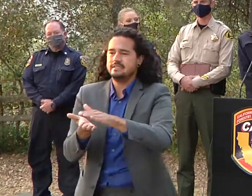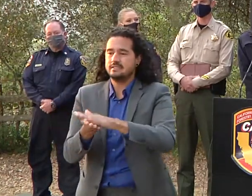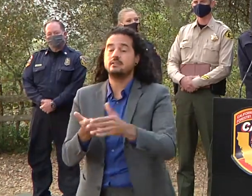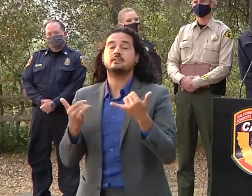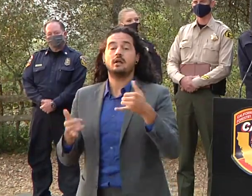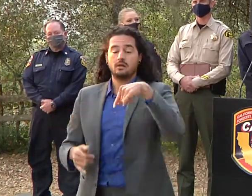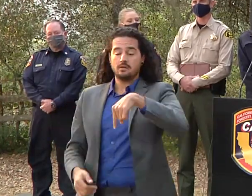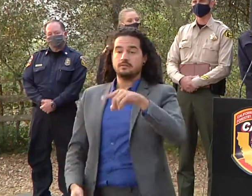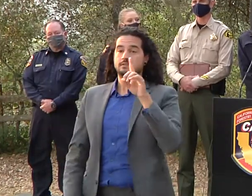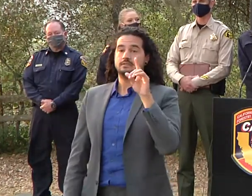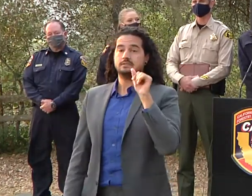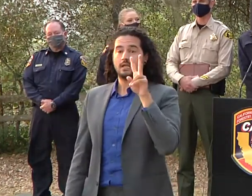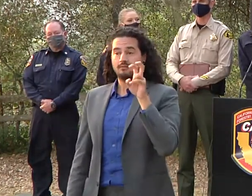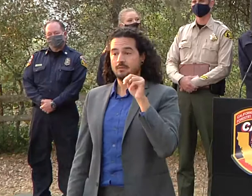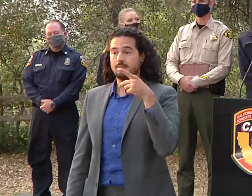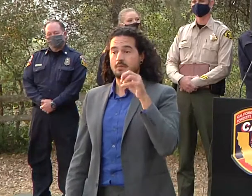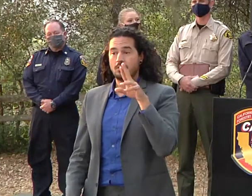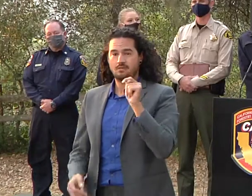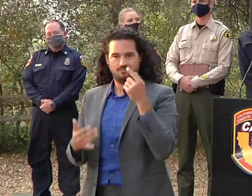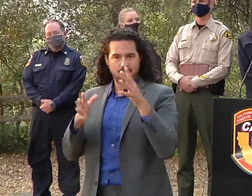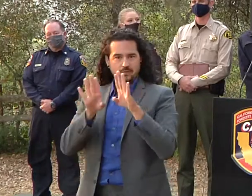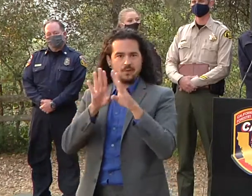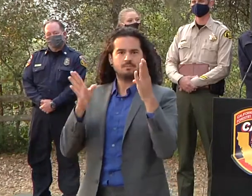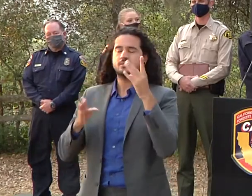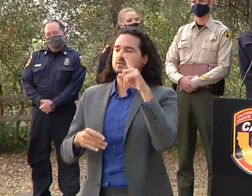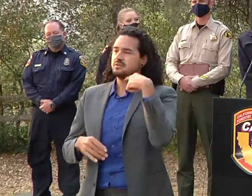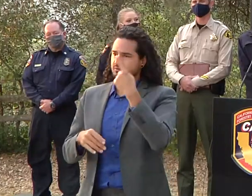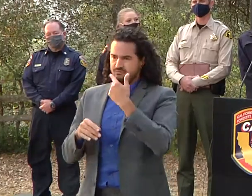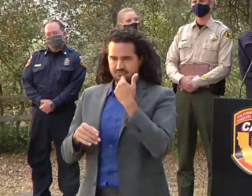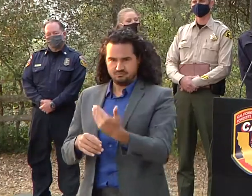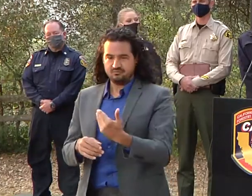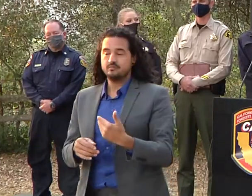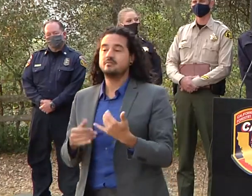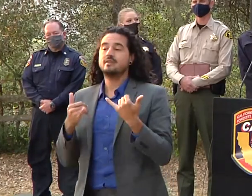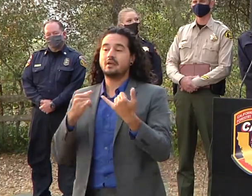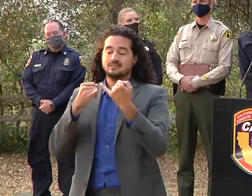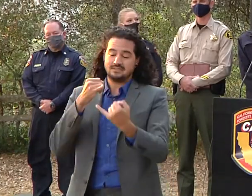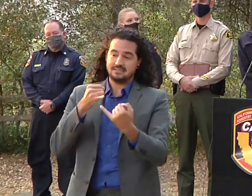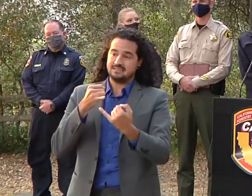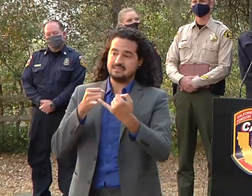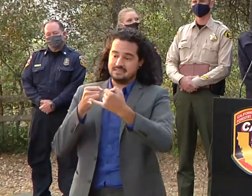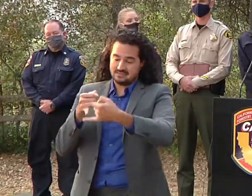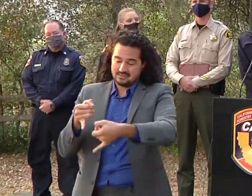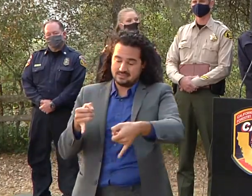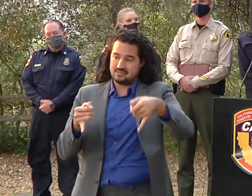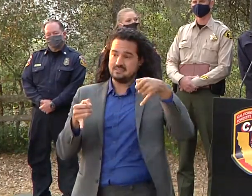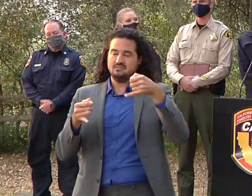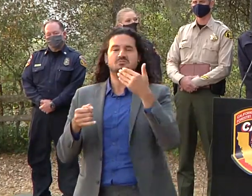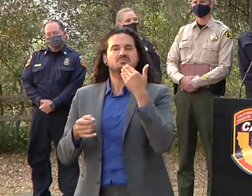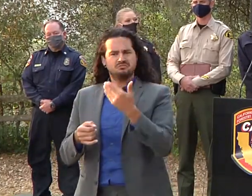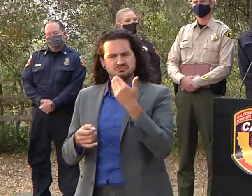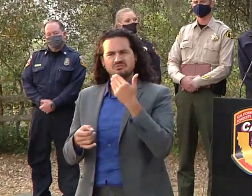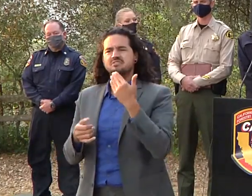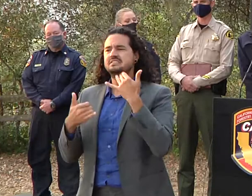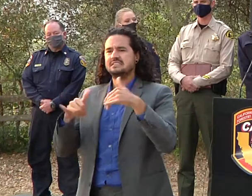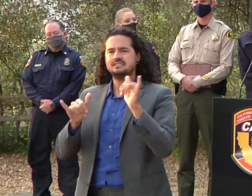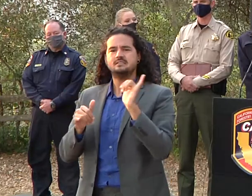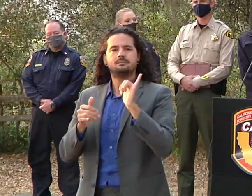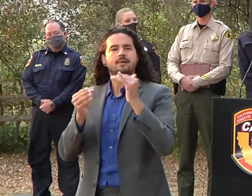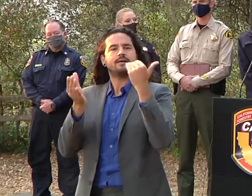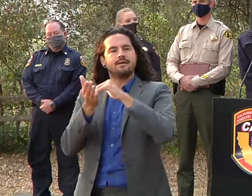repopulated area there the southern end of the fire is uh doing rather well and we've got a lot of mop up in that area